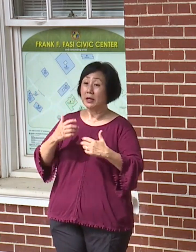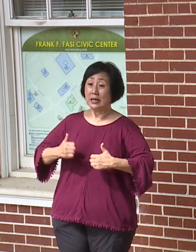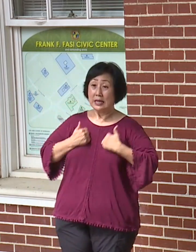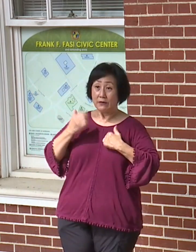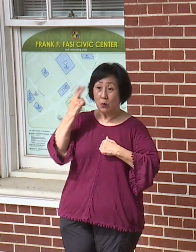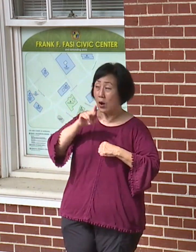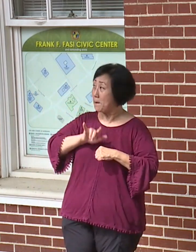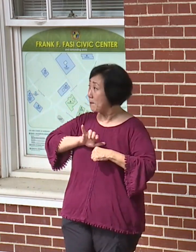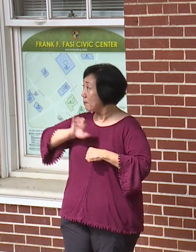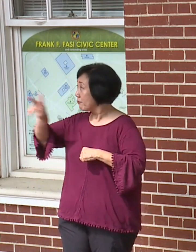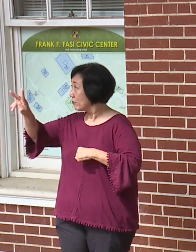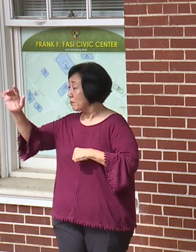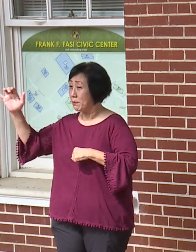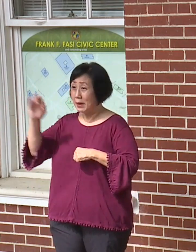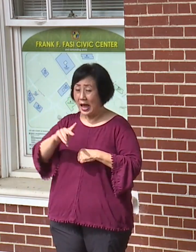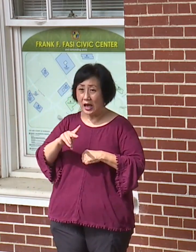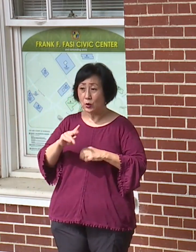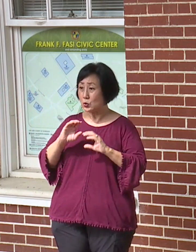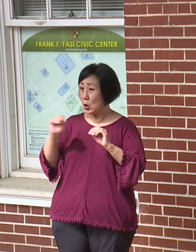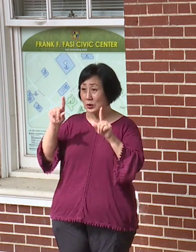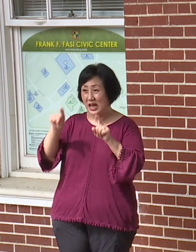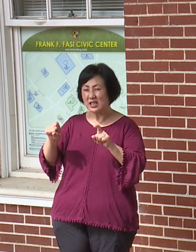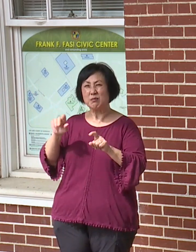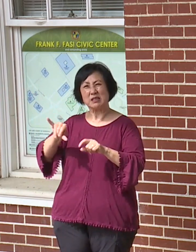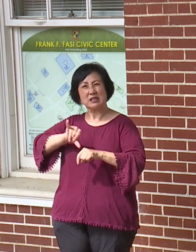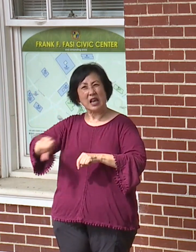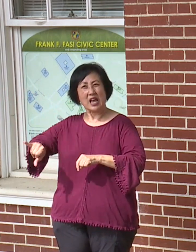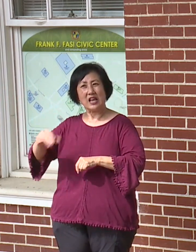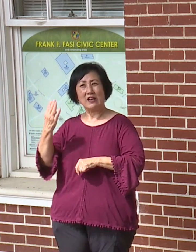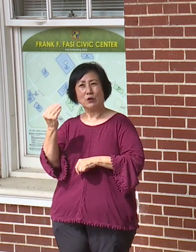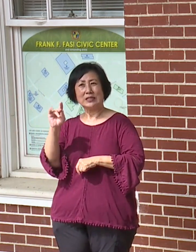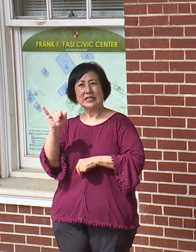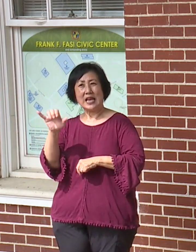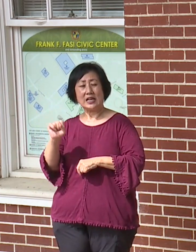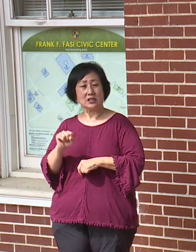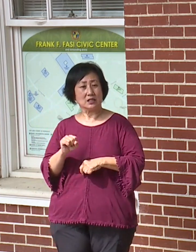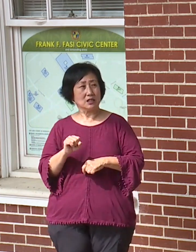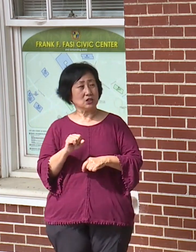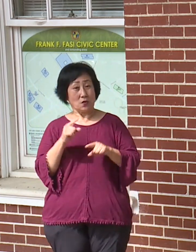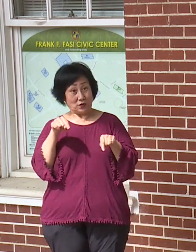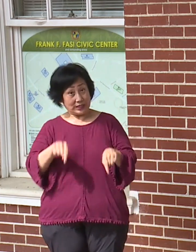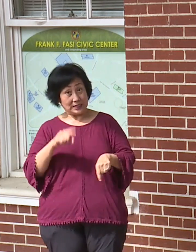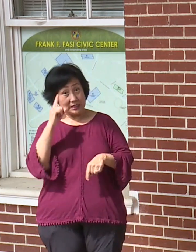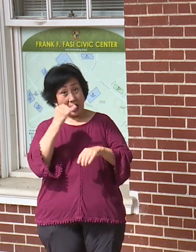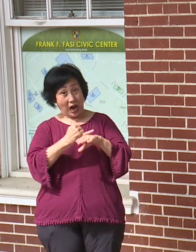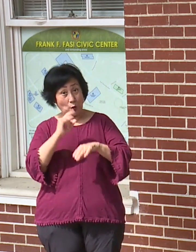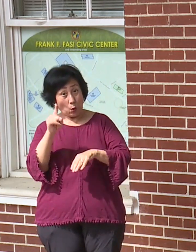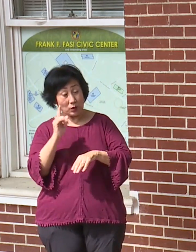a pretest has to quarantine for 14 days. So just for the sign? Yes.